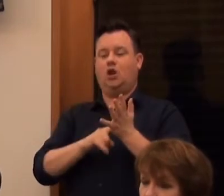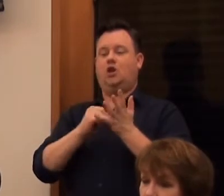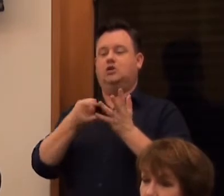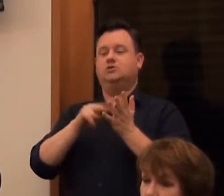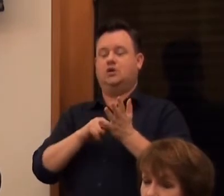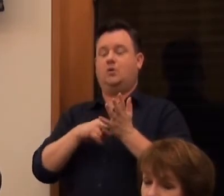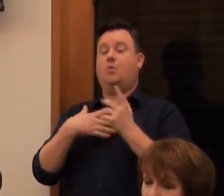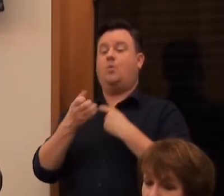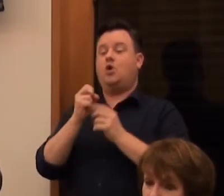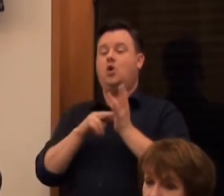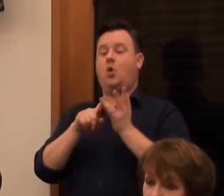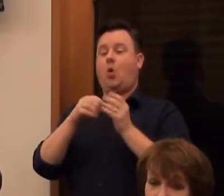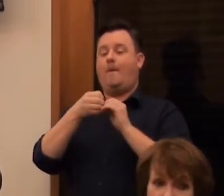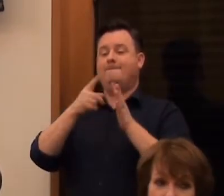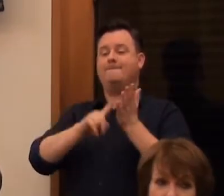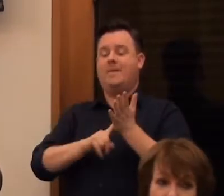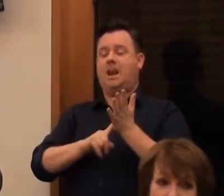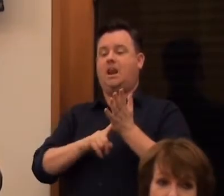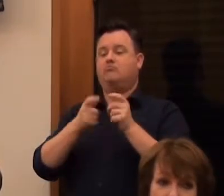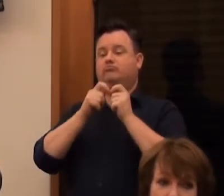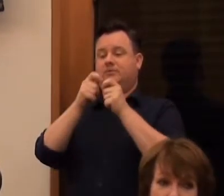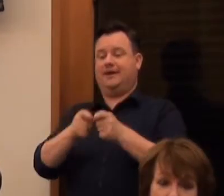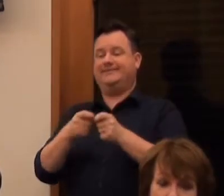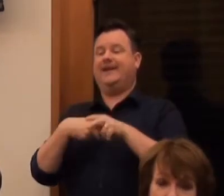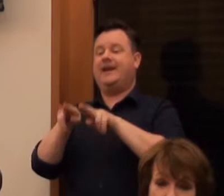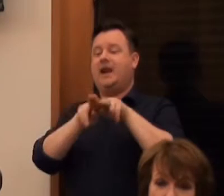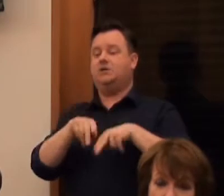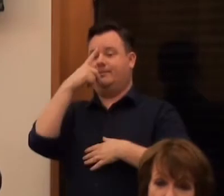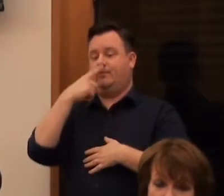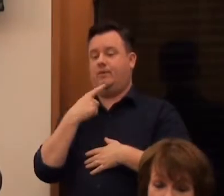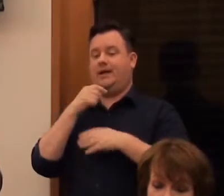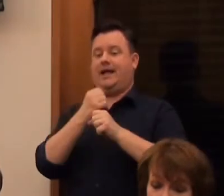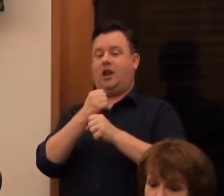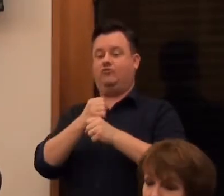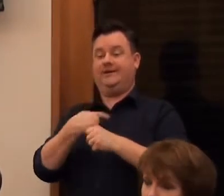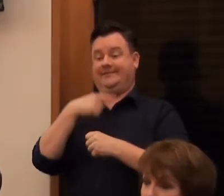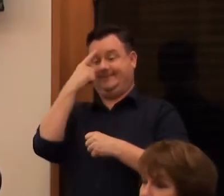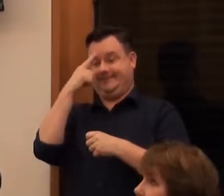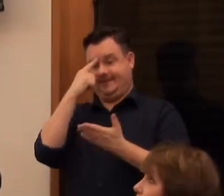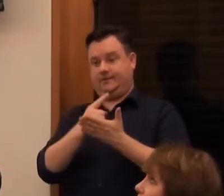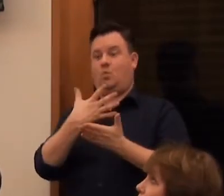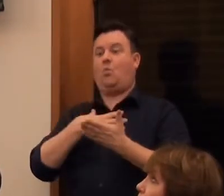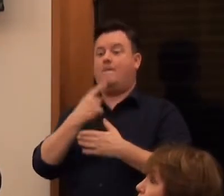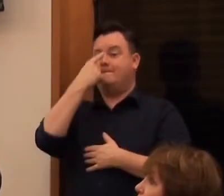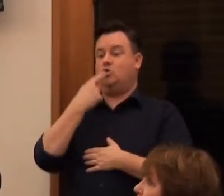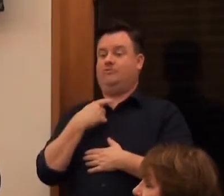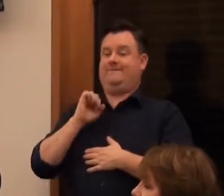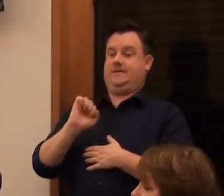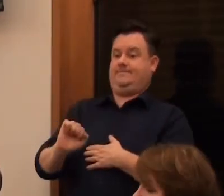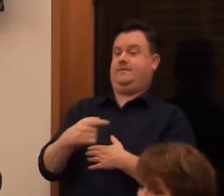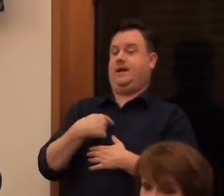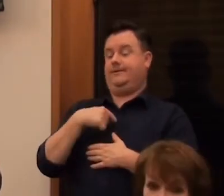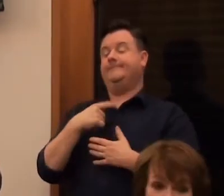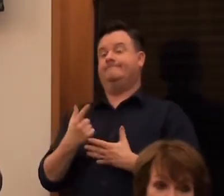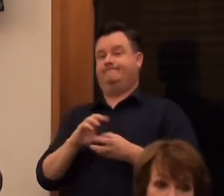sequencing DNA. And the National Portrait Gallery decided they wanted a portrait of him. So they asked me to make it. And I said, well I'll do